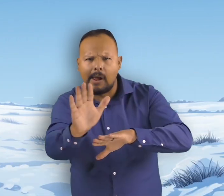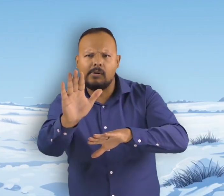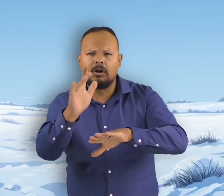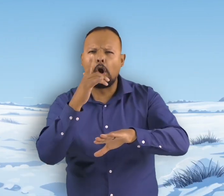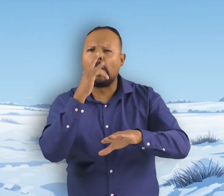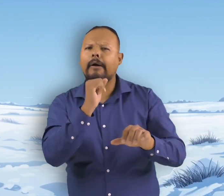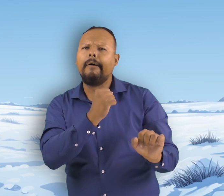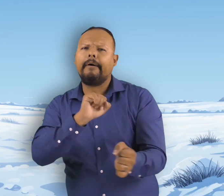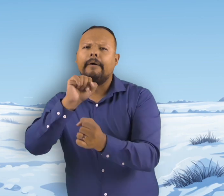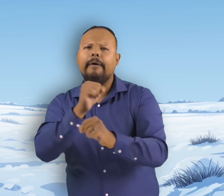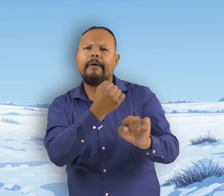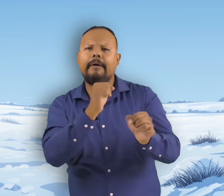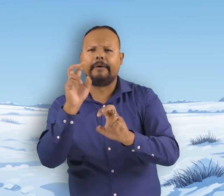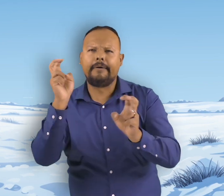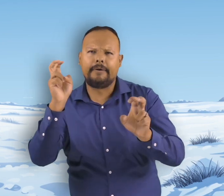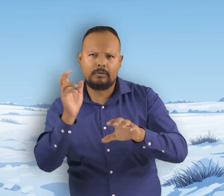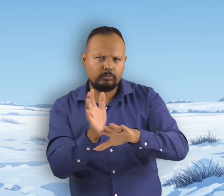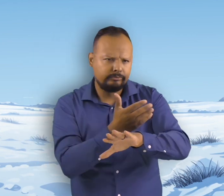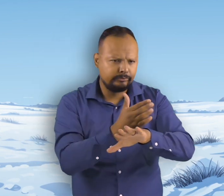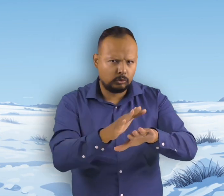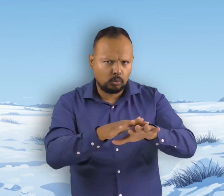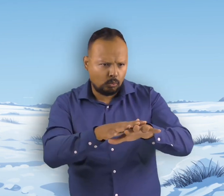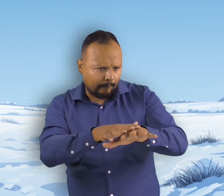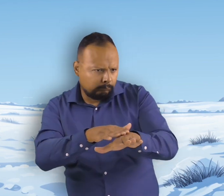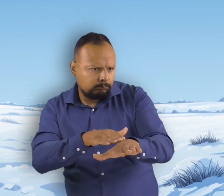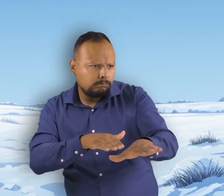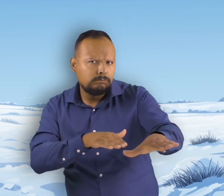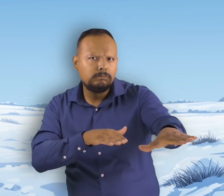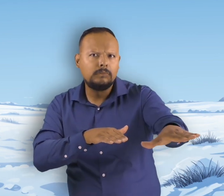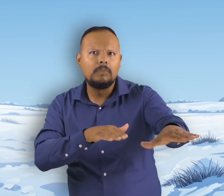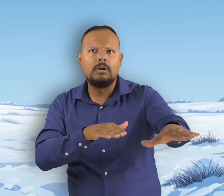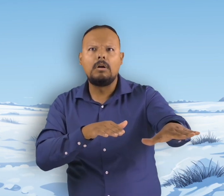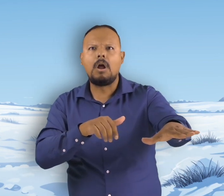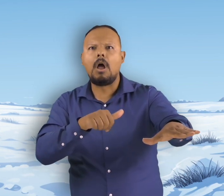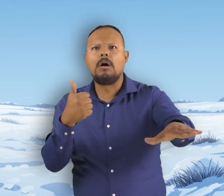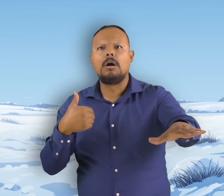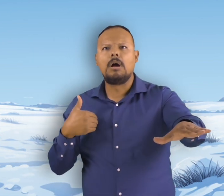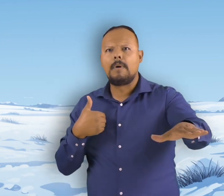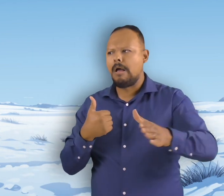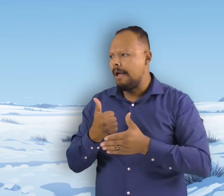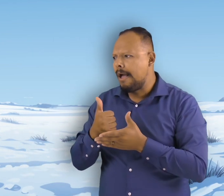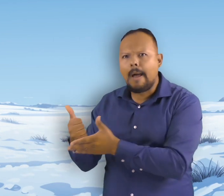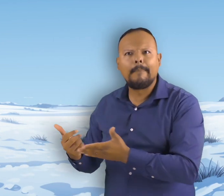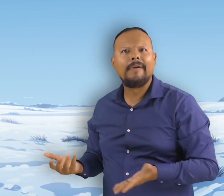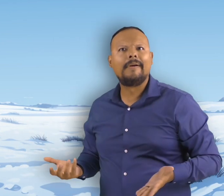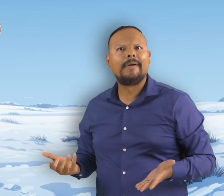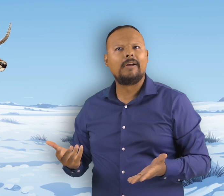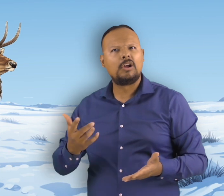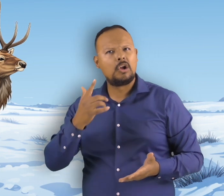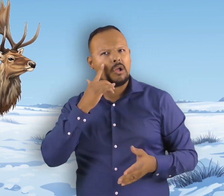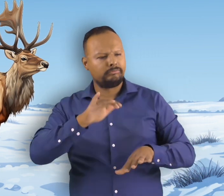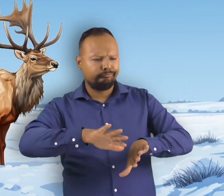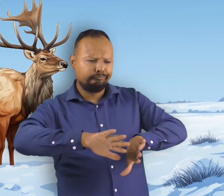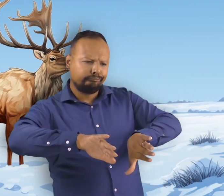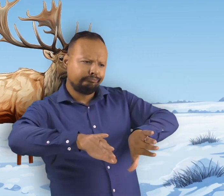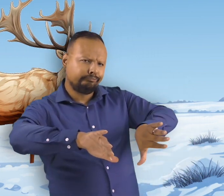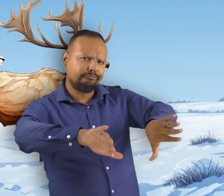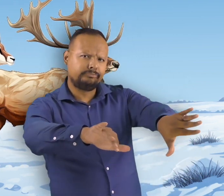patches of cleared land help other animals too for example they clear a highway for animals like